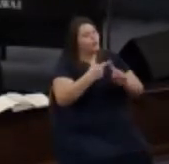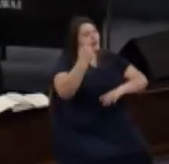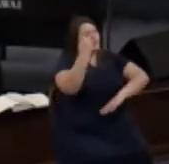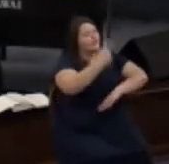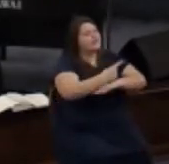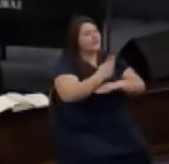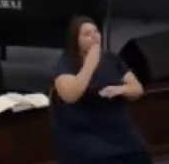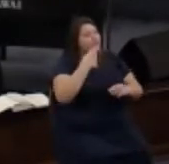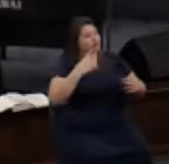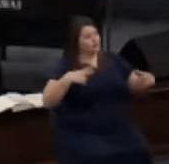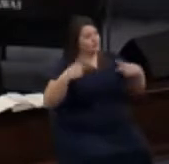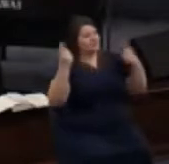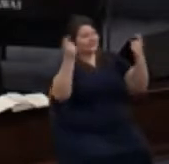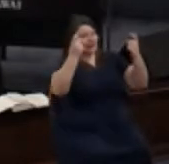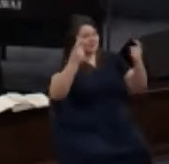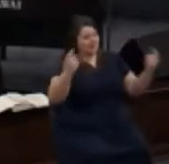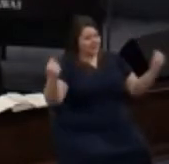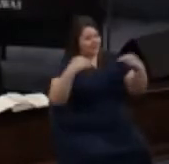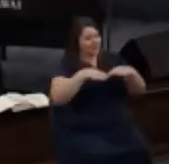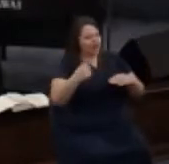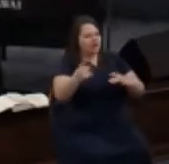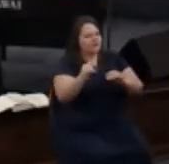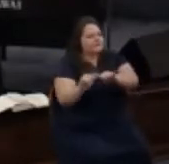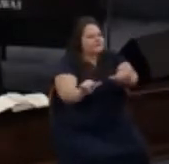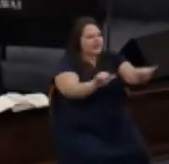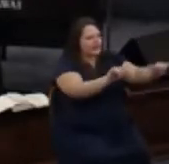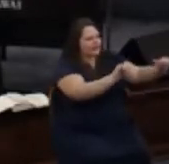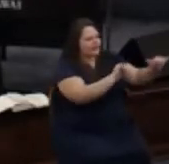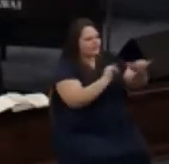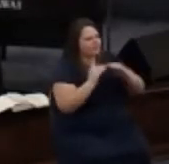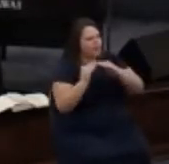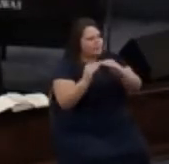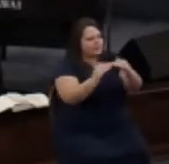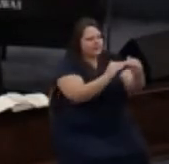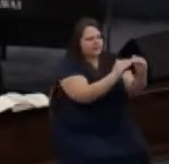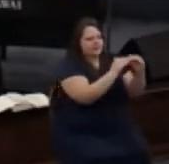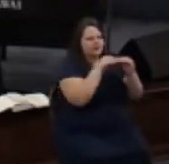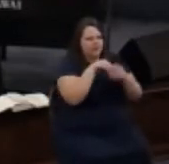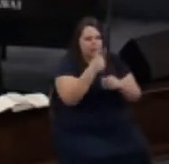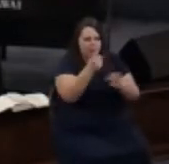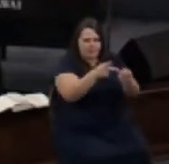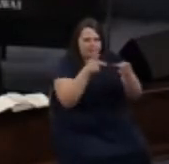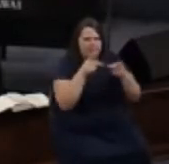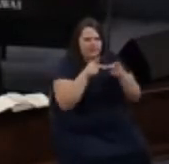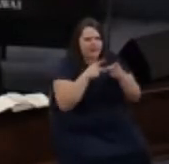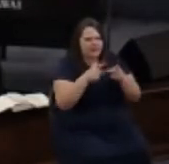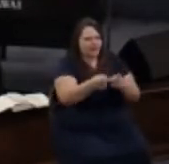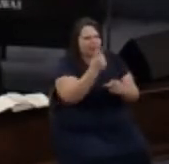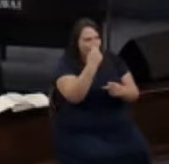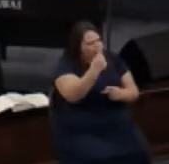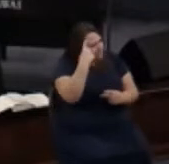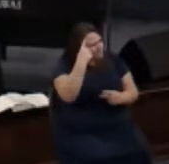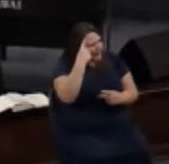fully come they were all with one accord in one place they were of one accord